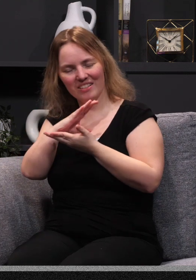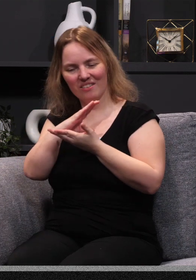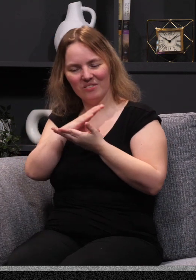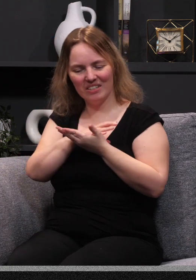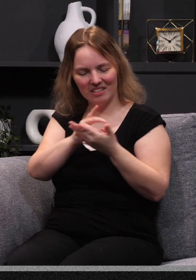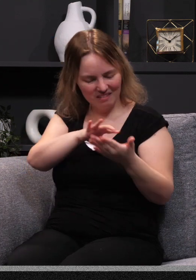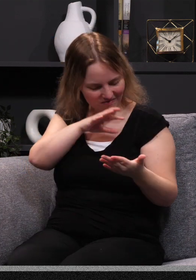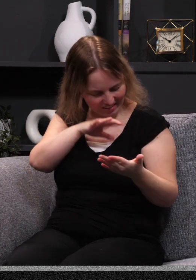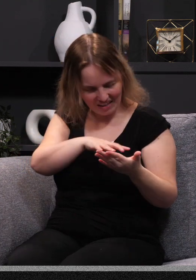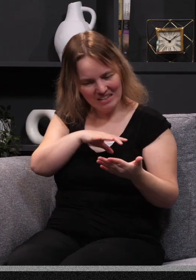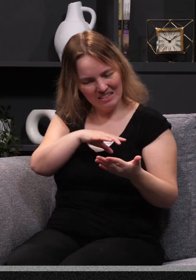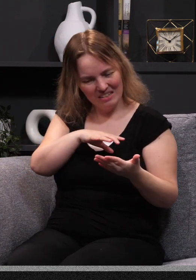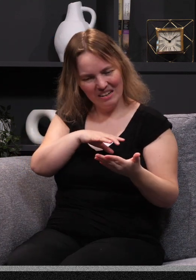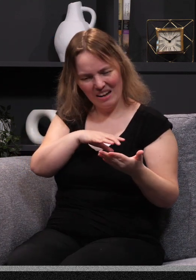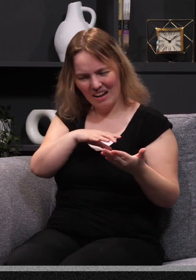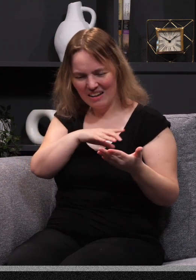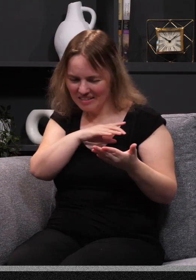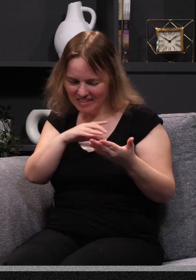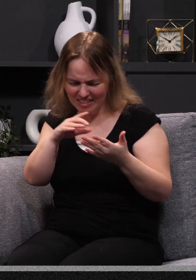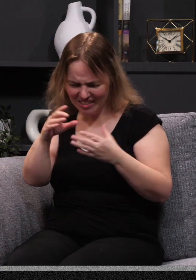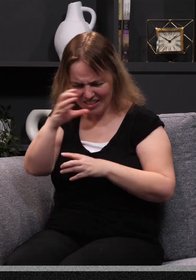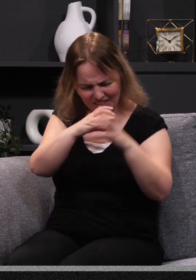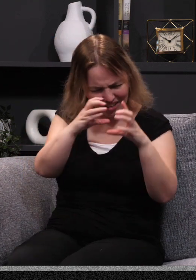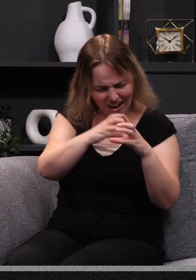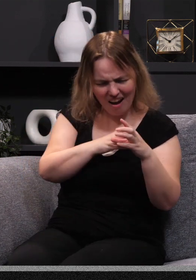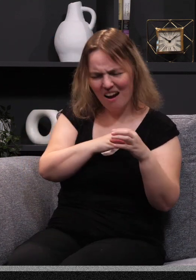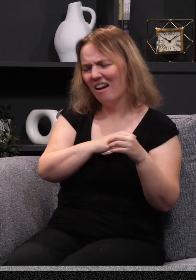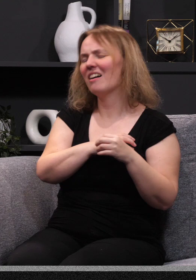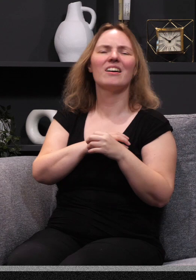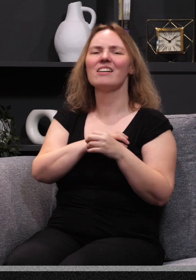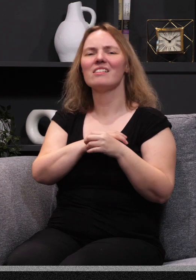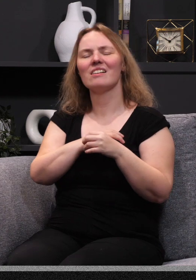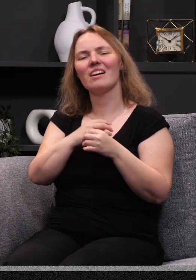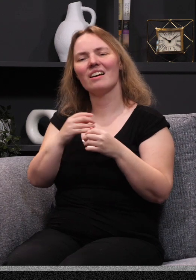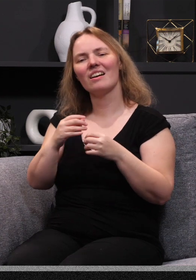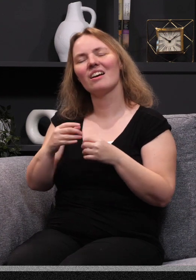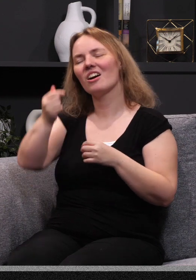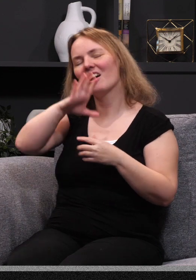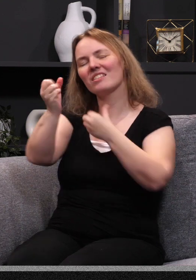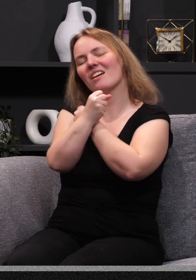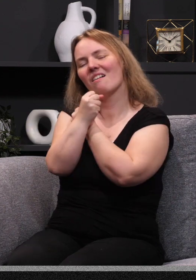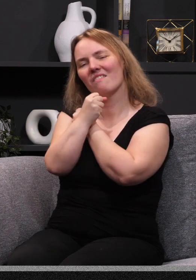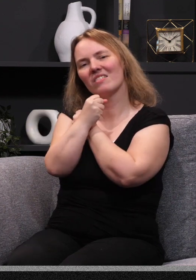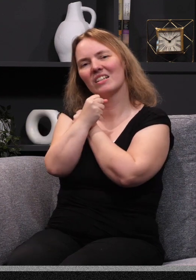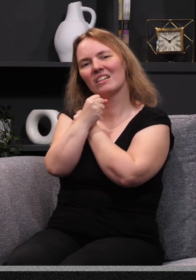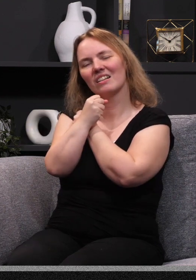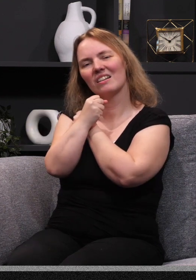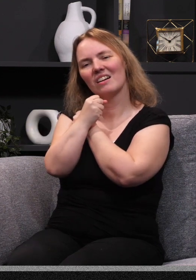love, instead we just researched and delved into and explored this vast ocean of God's love for us and actually learn